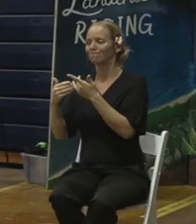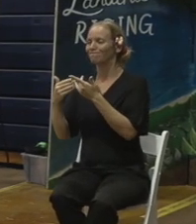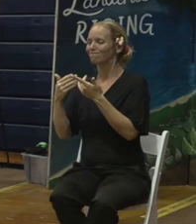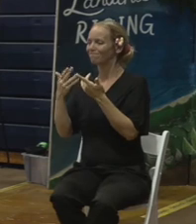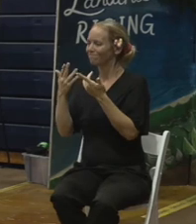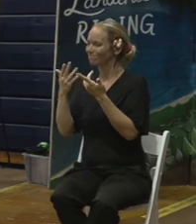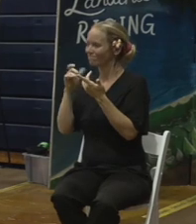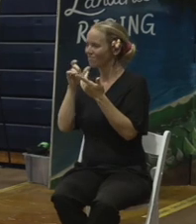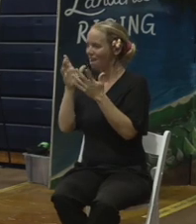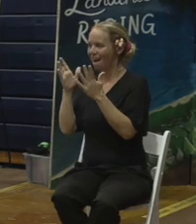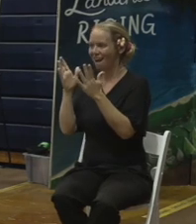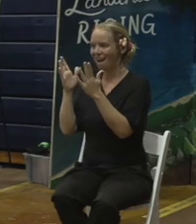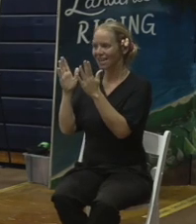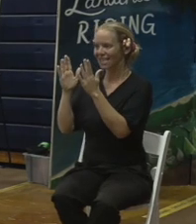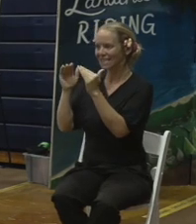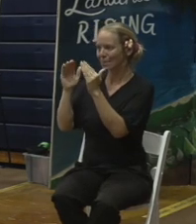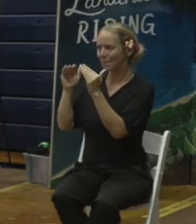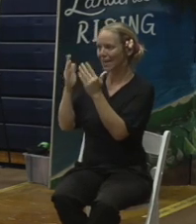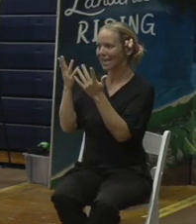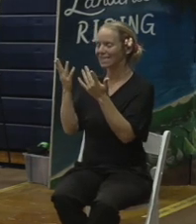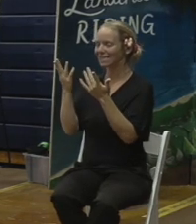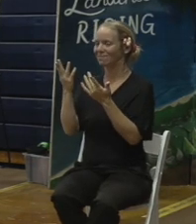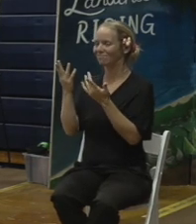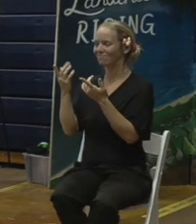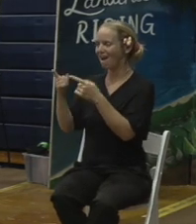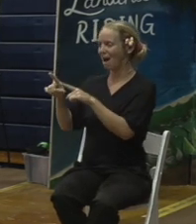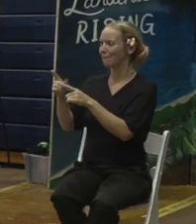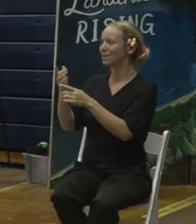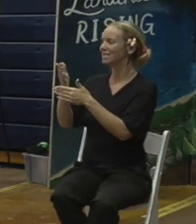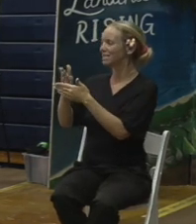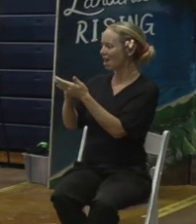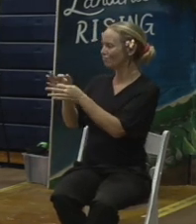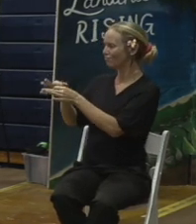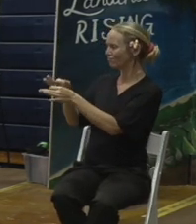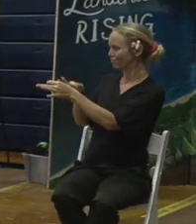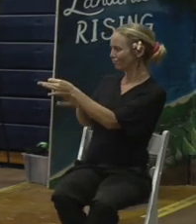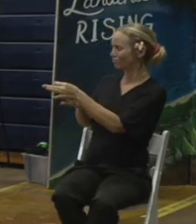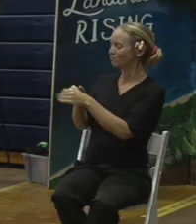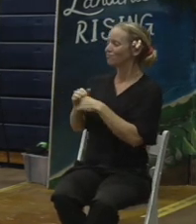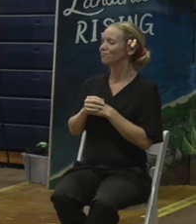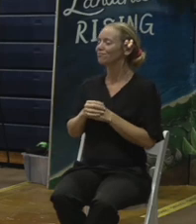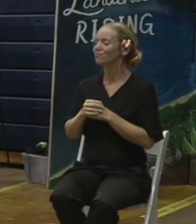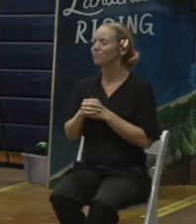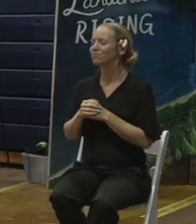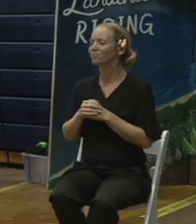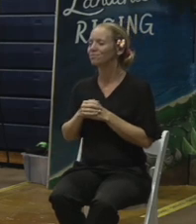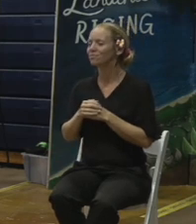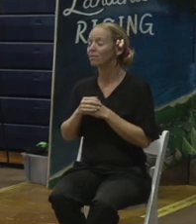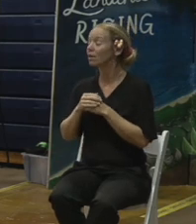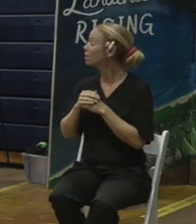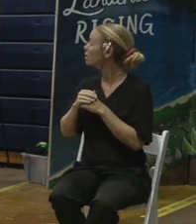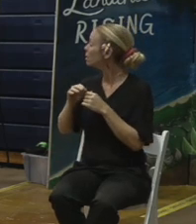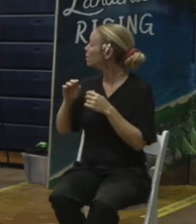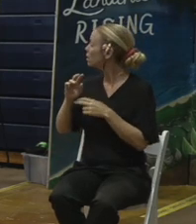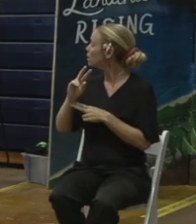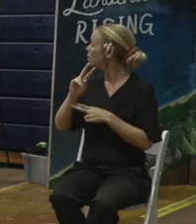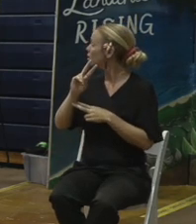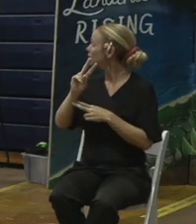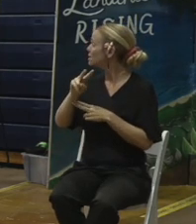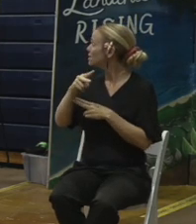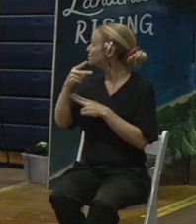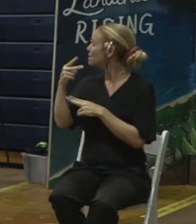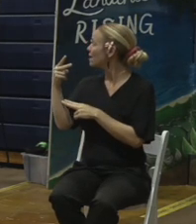to be as quick as coming here. As far as the next step, we'll be talking a little bit or having the Army Corps of Engineers